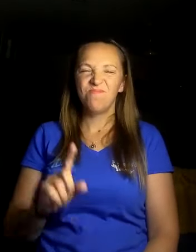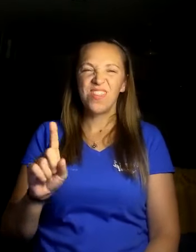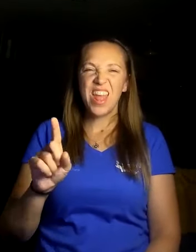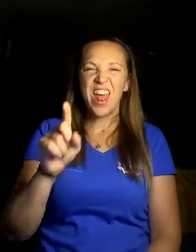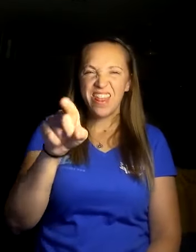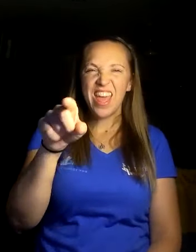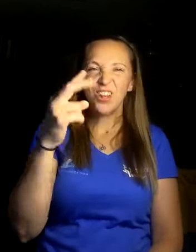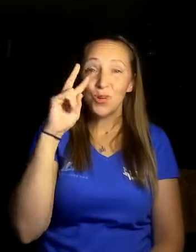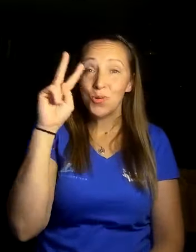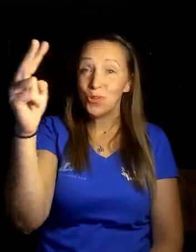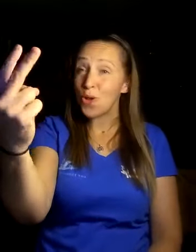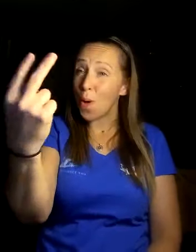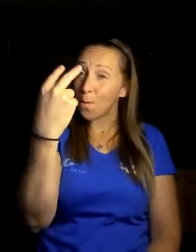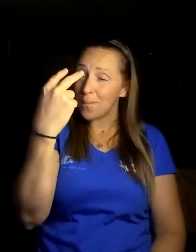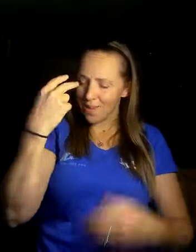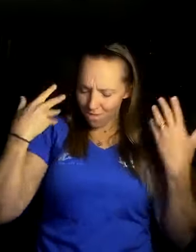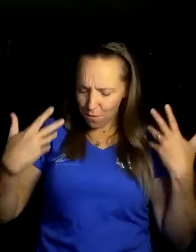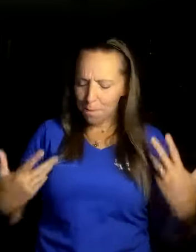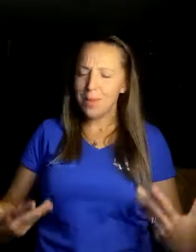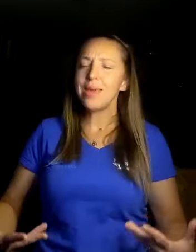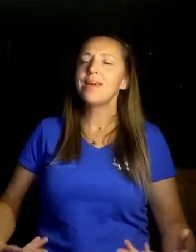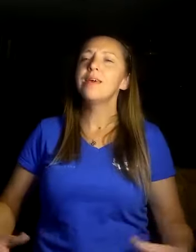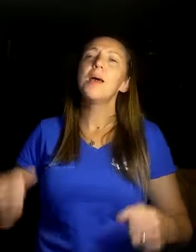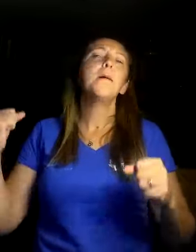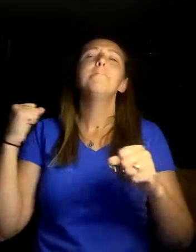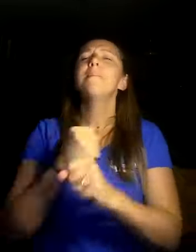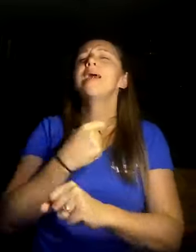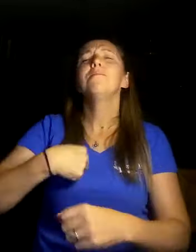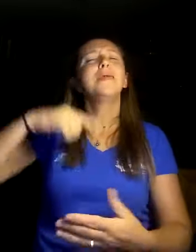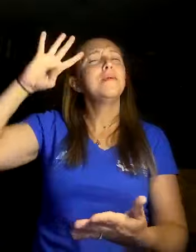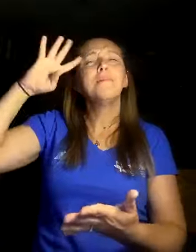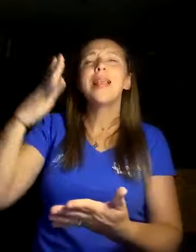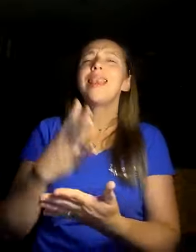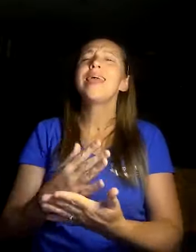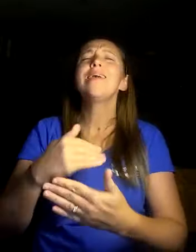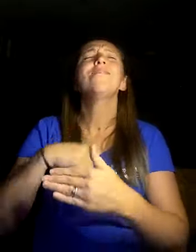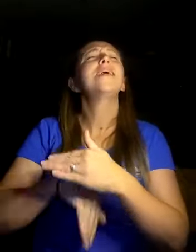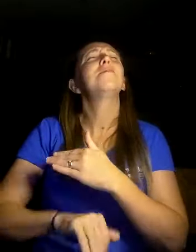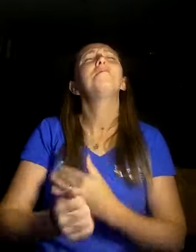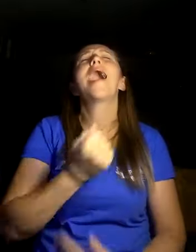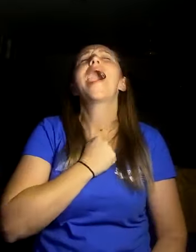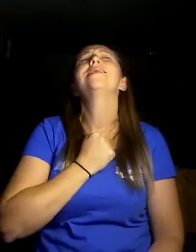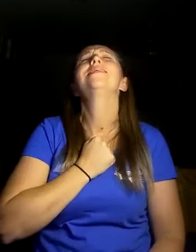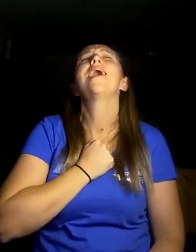Then you saw me for me, made me believe in myself